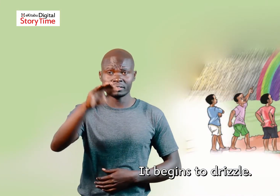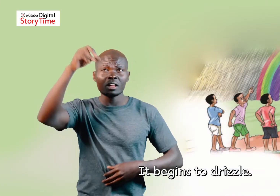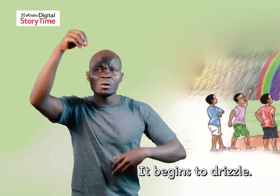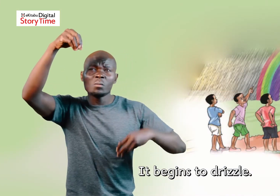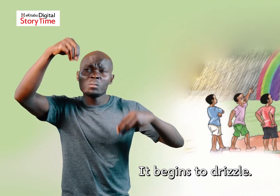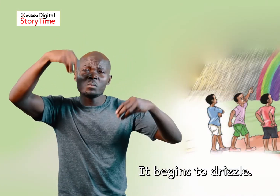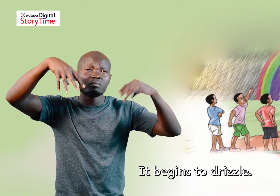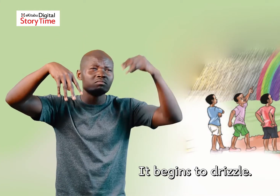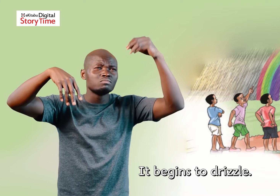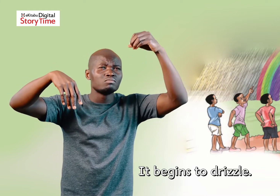It begins to drizzle